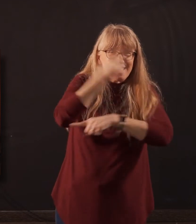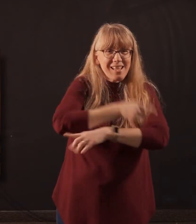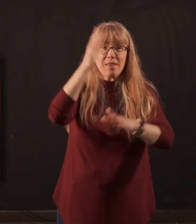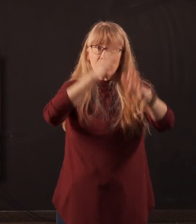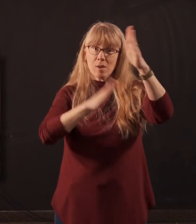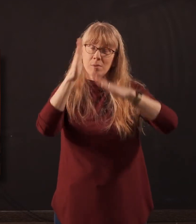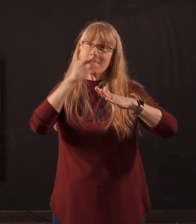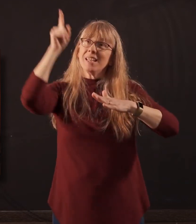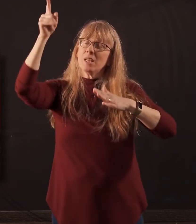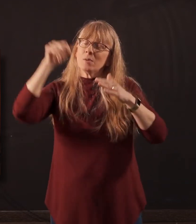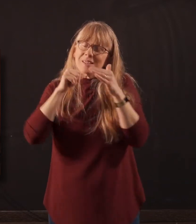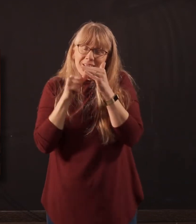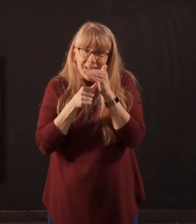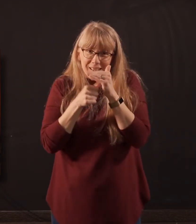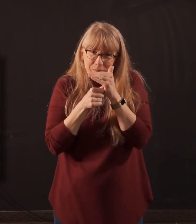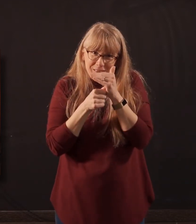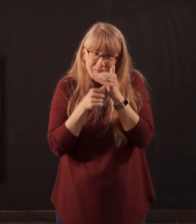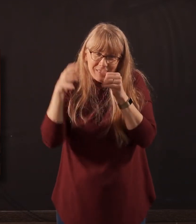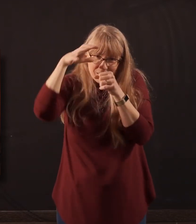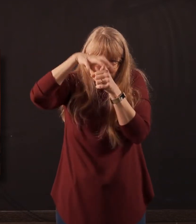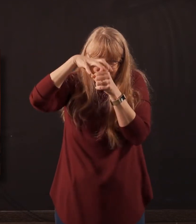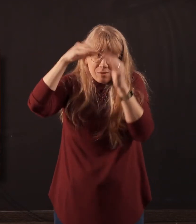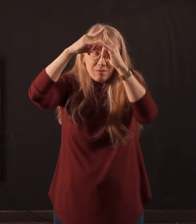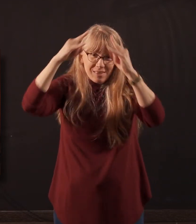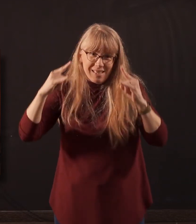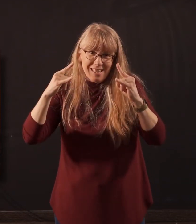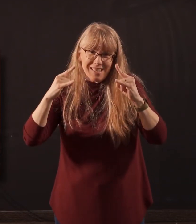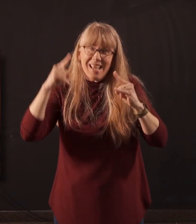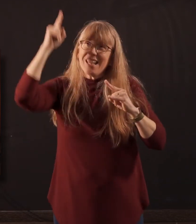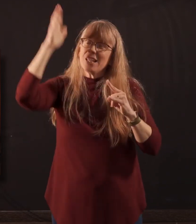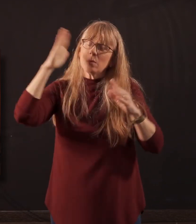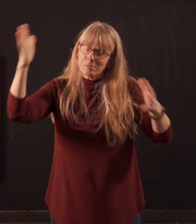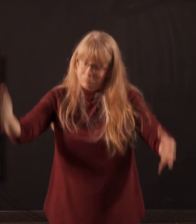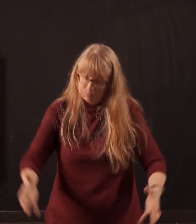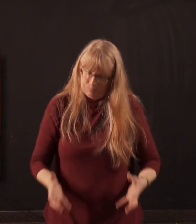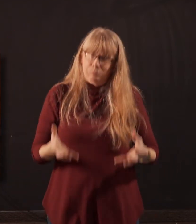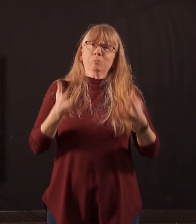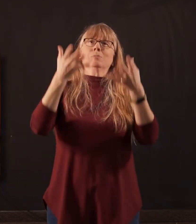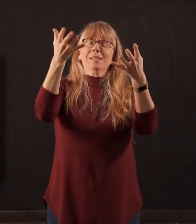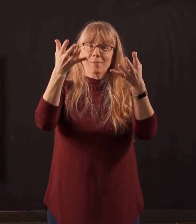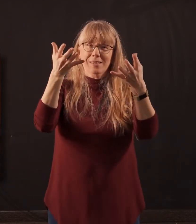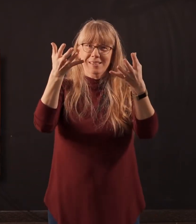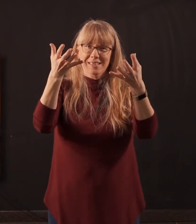He will conceal me under the cover of his tent and he will lift me high upon a rock.